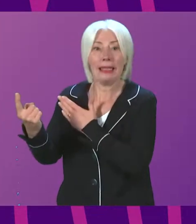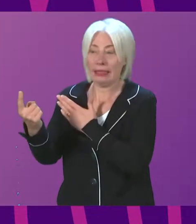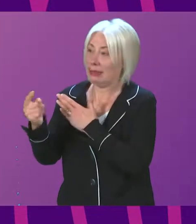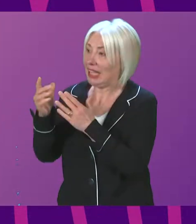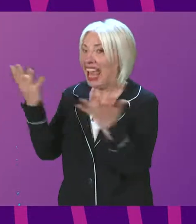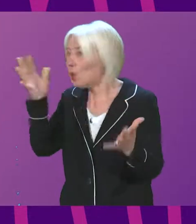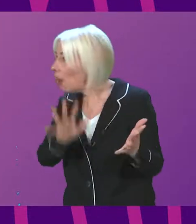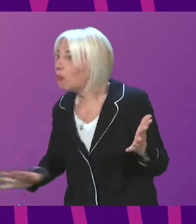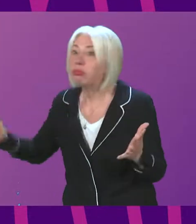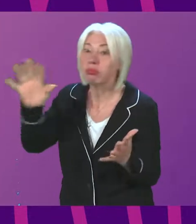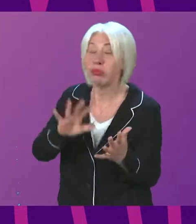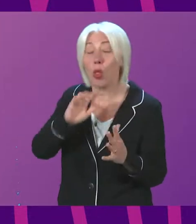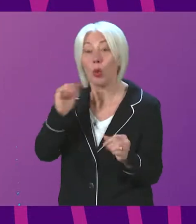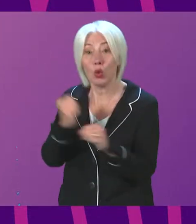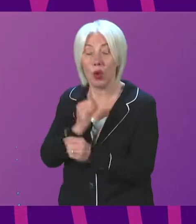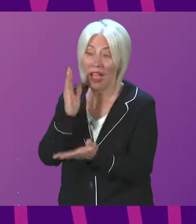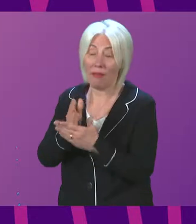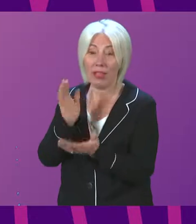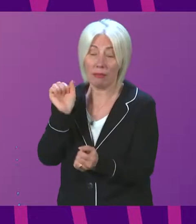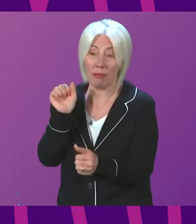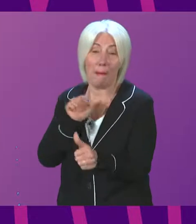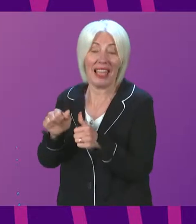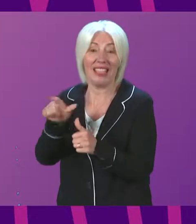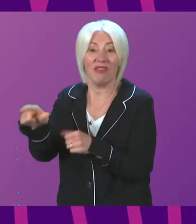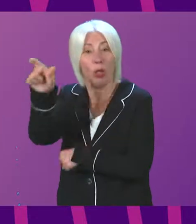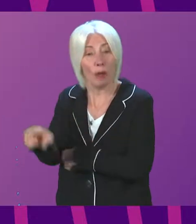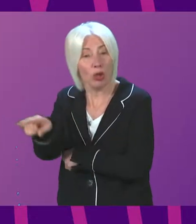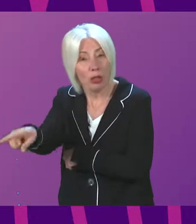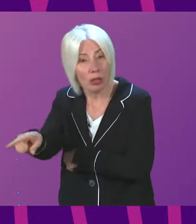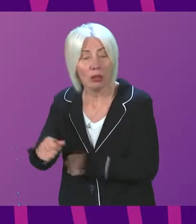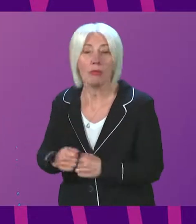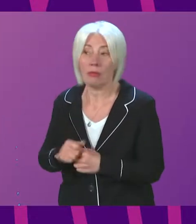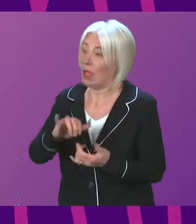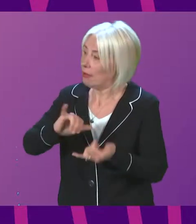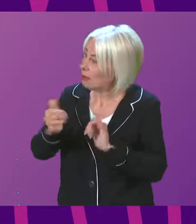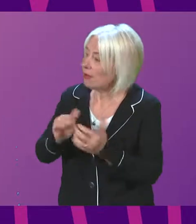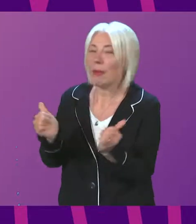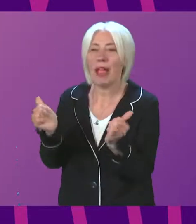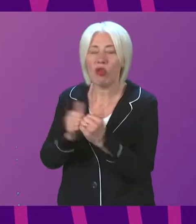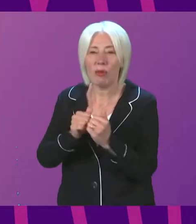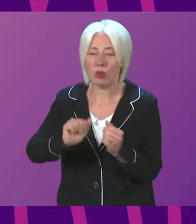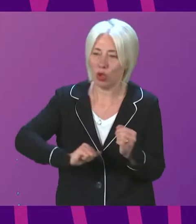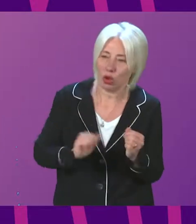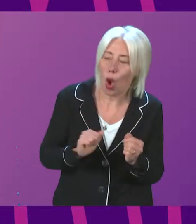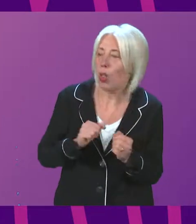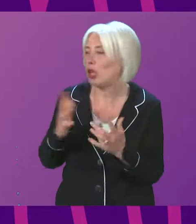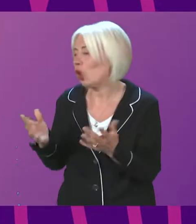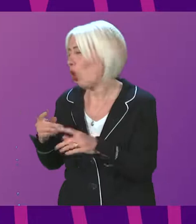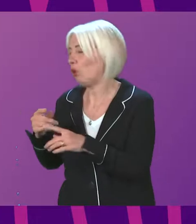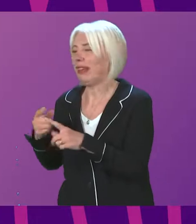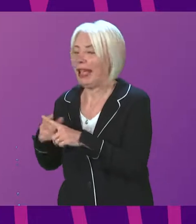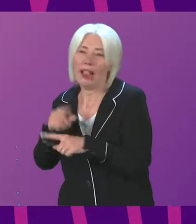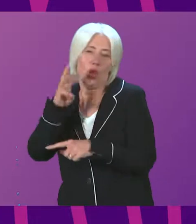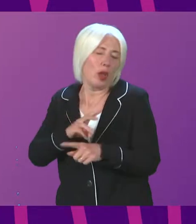will do that in the interests of the patient. Sometimes, and there are agreements in place between Scotland and other parts of the UK for more